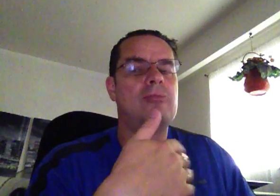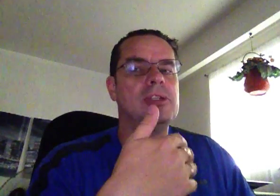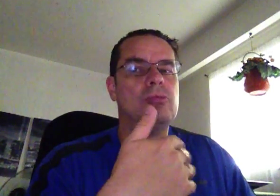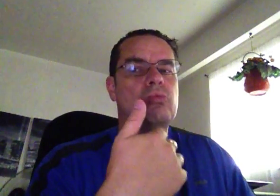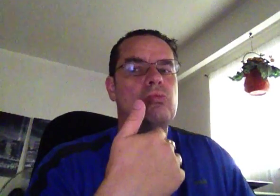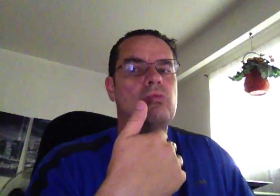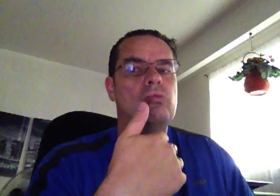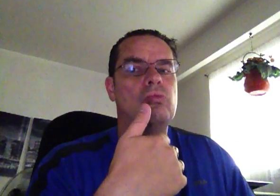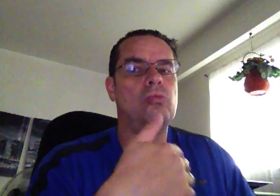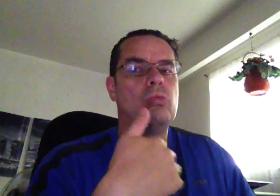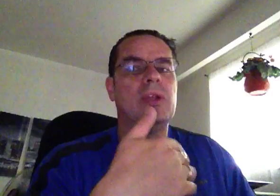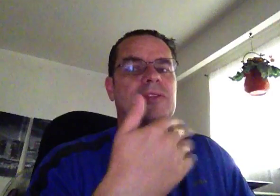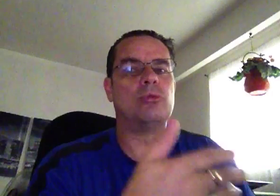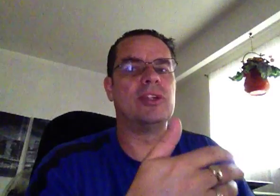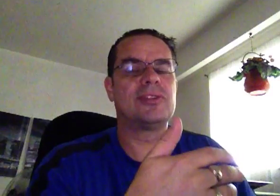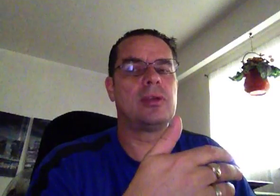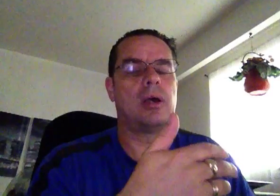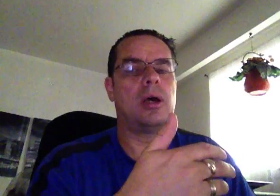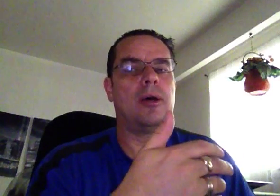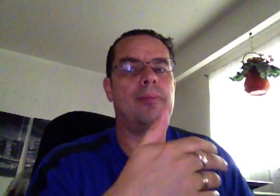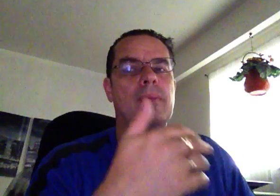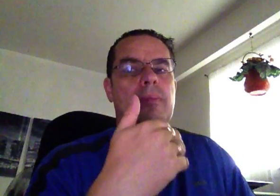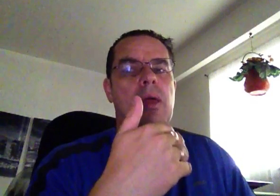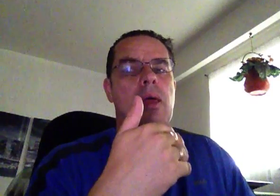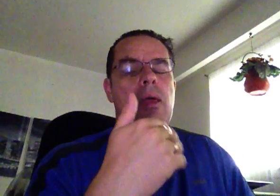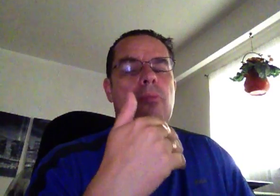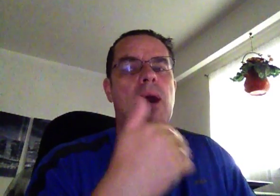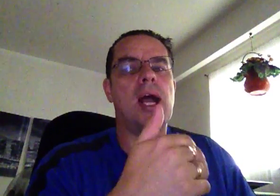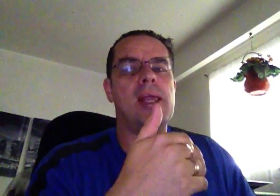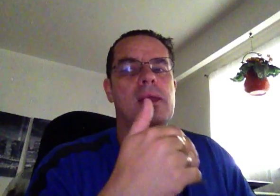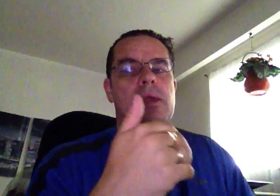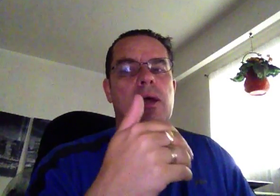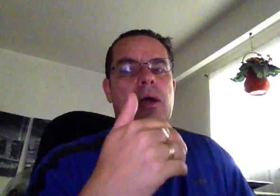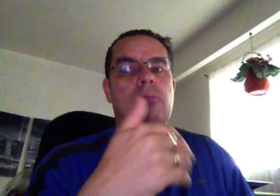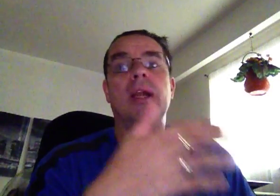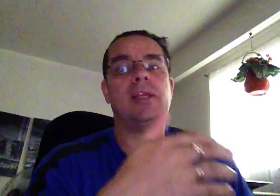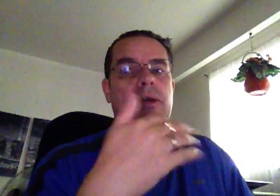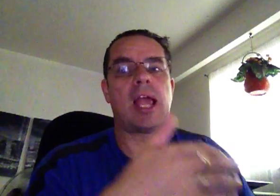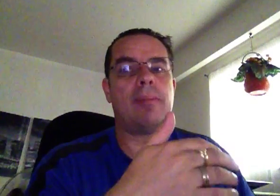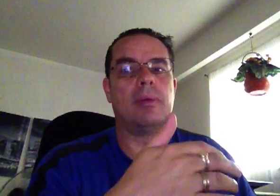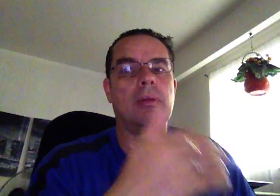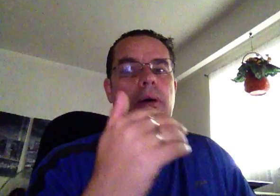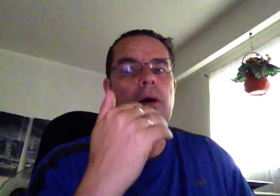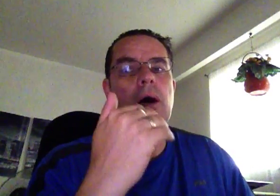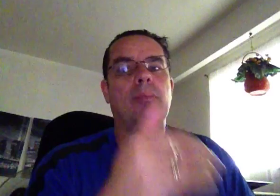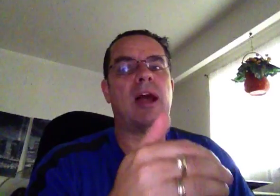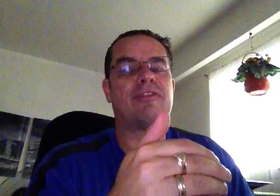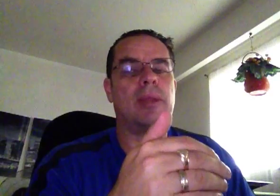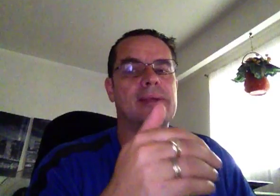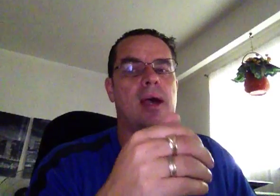really willing to risk my money or capital on a platform like that